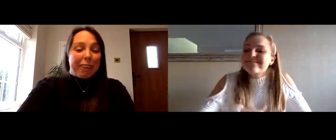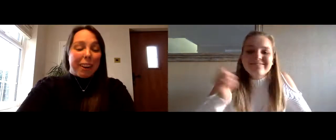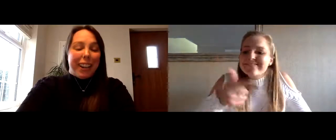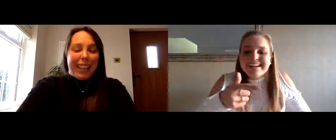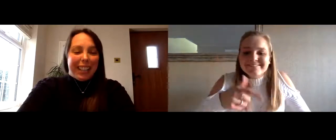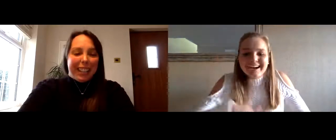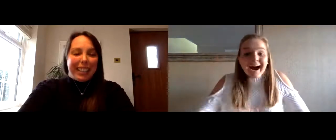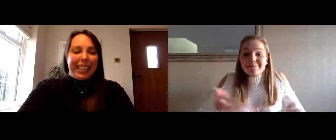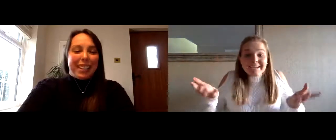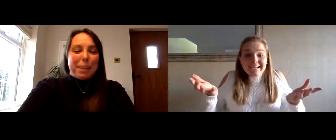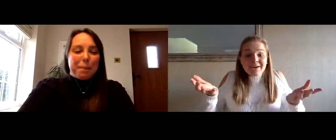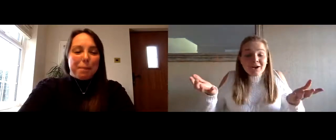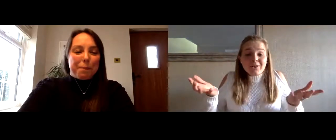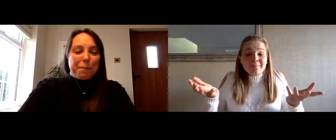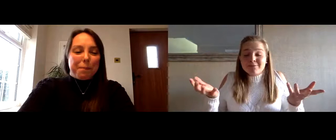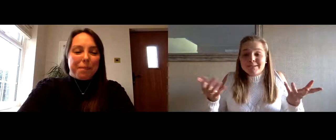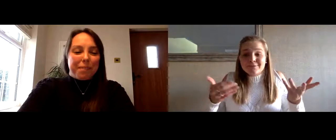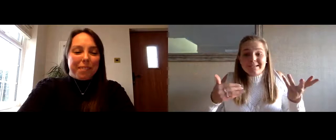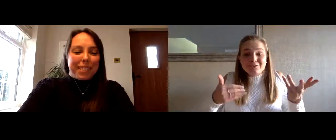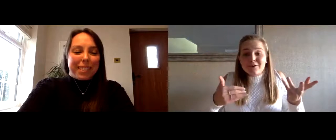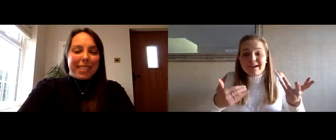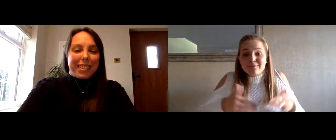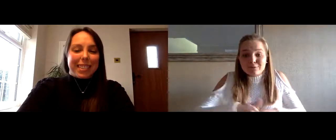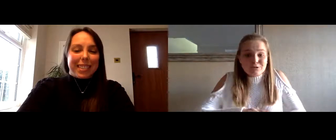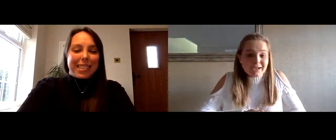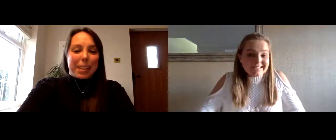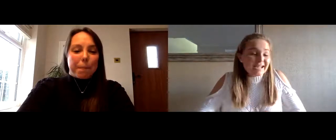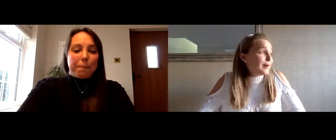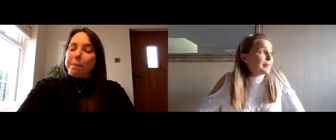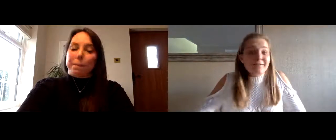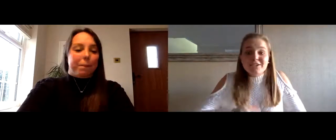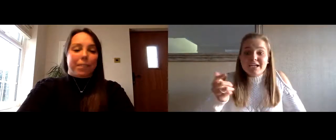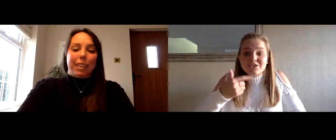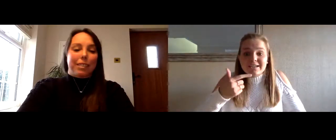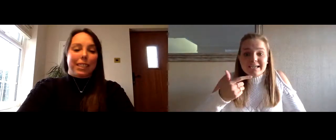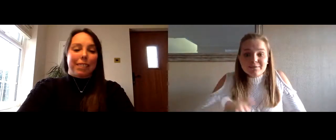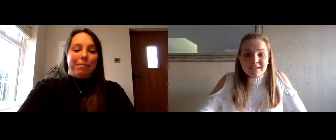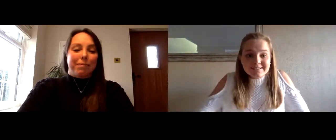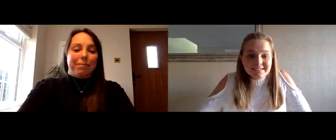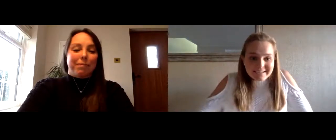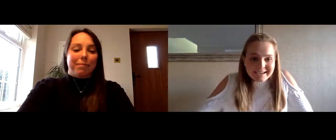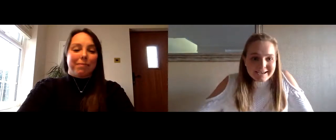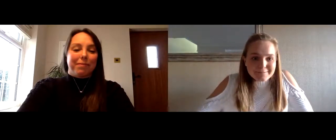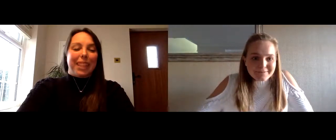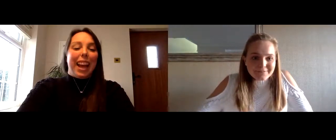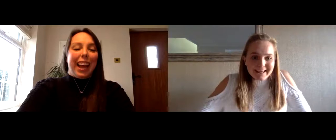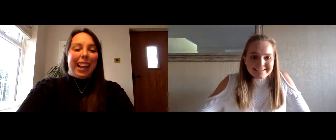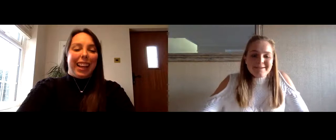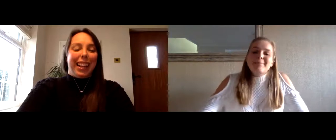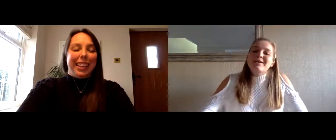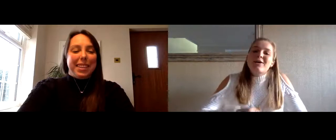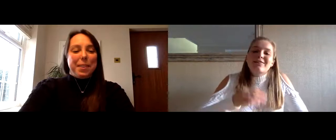making one i mean i now know that beth is not a fan of warm drinks so i might have to change the name of this um